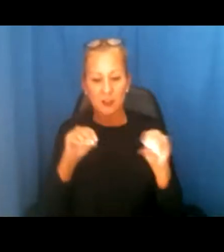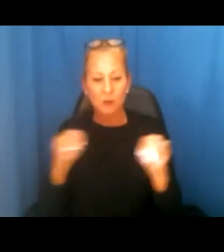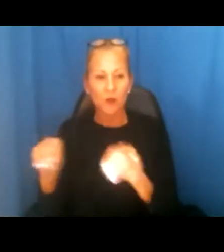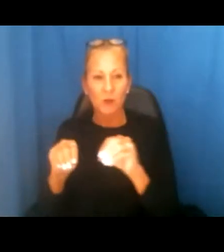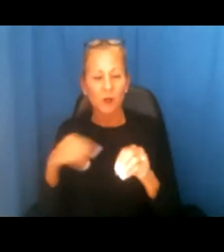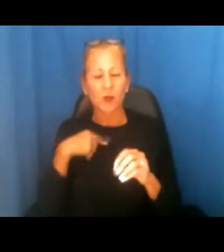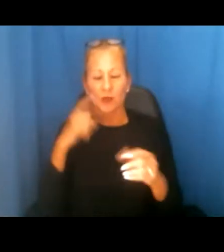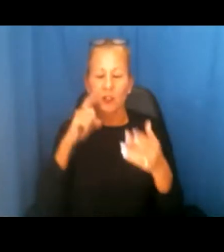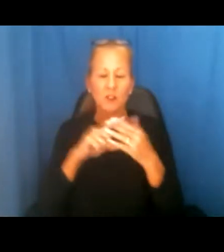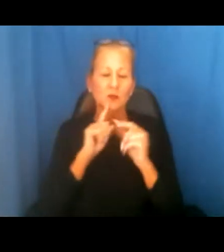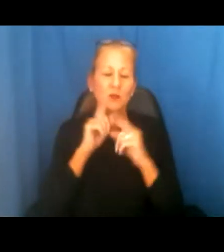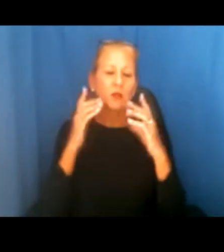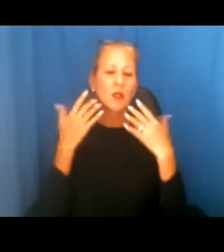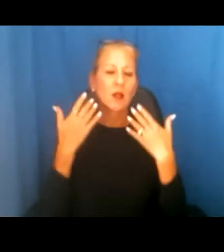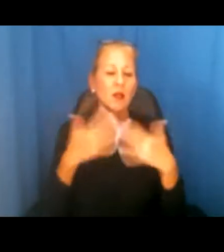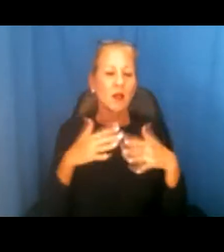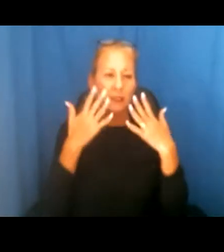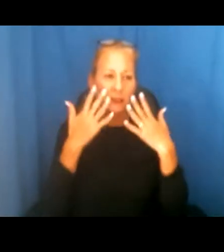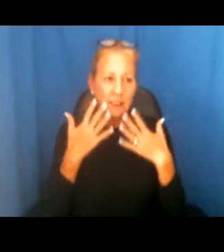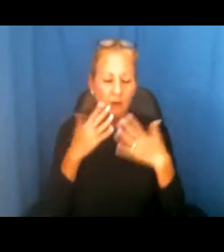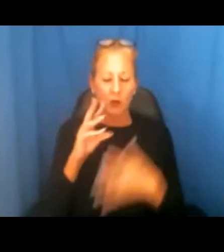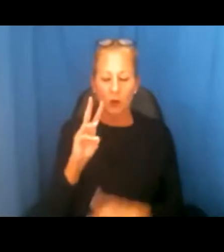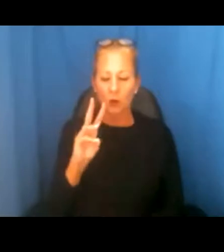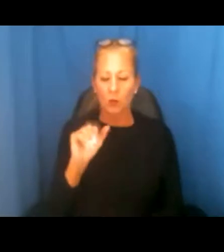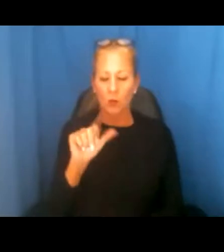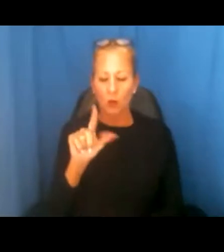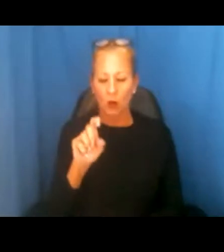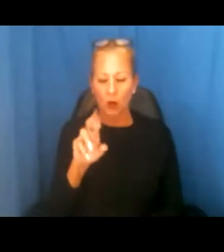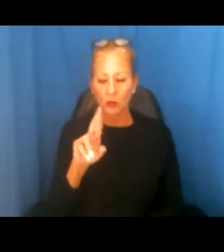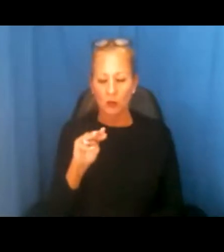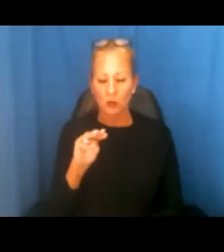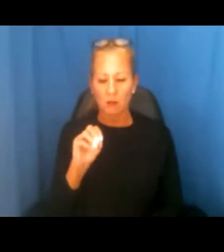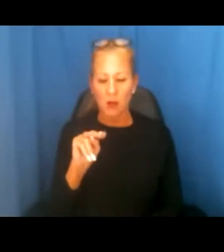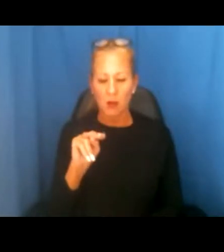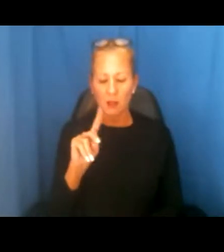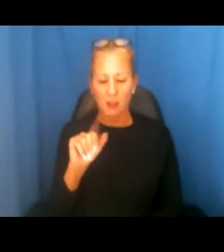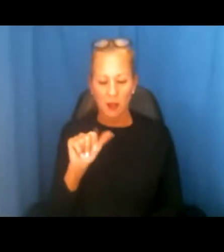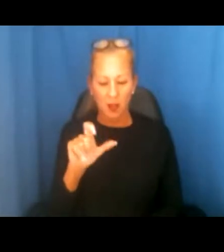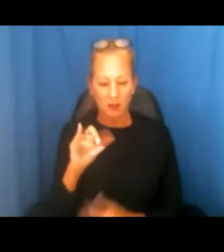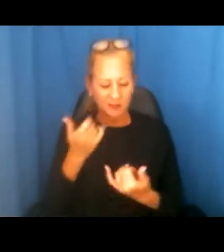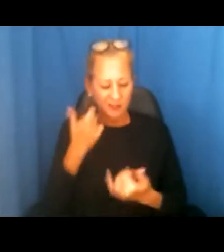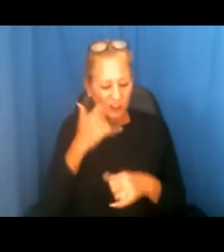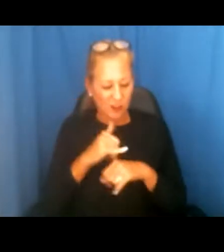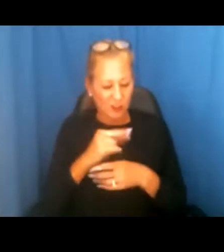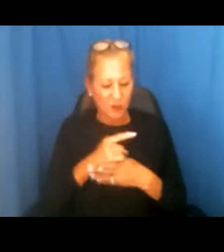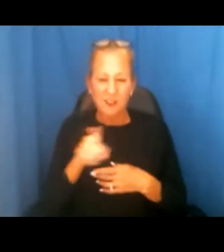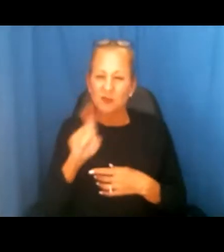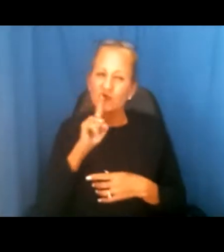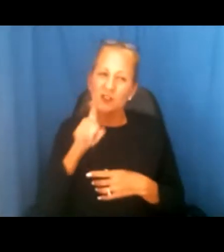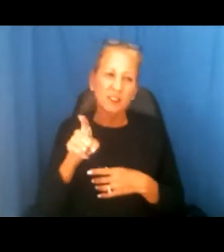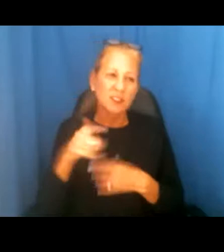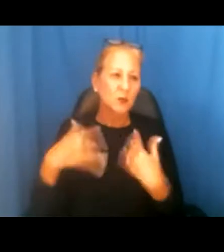with great sadness the passing of Walter Mondale earlier this week. He was one of the nation's true champions